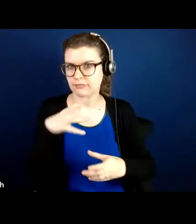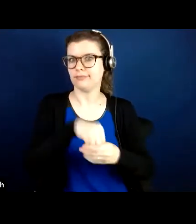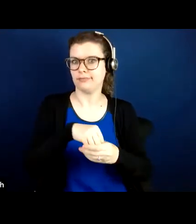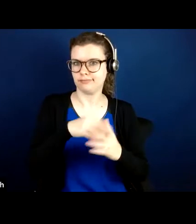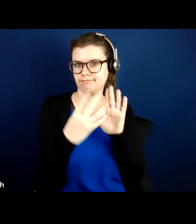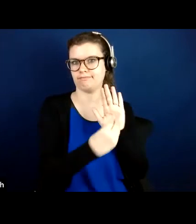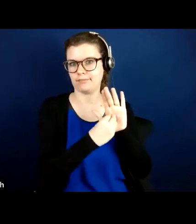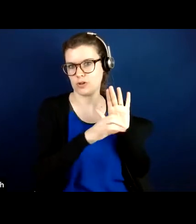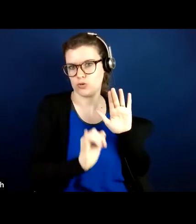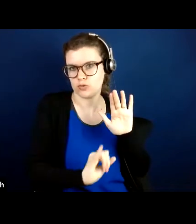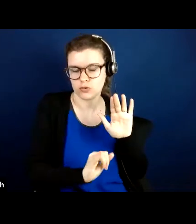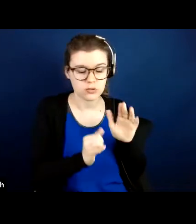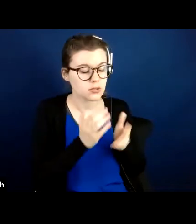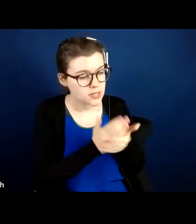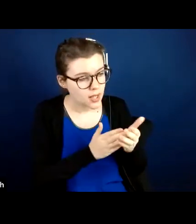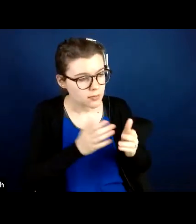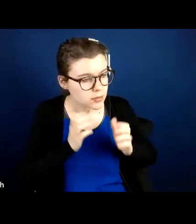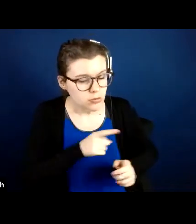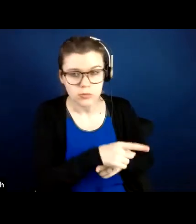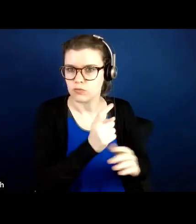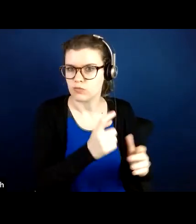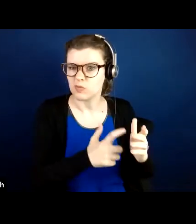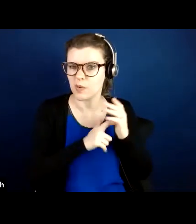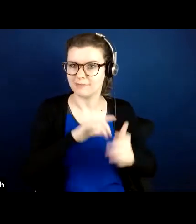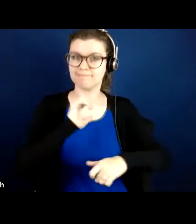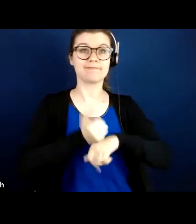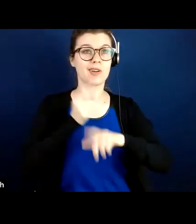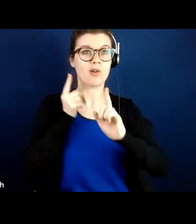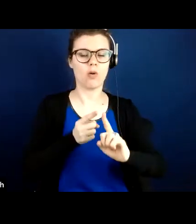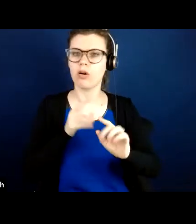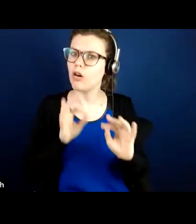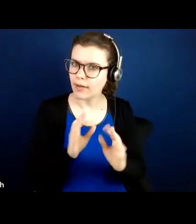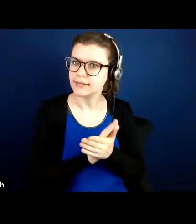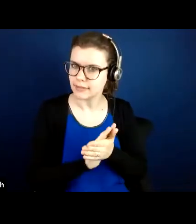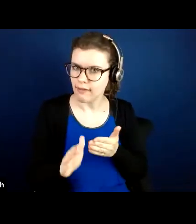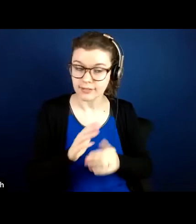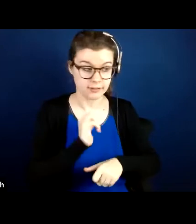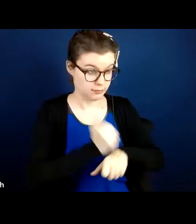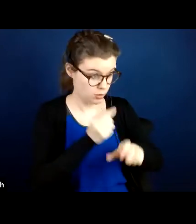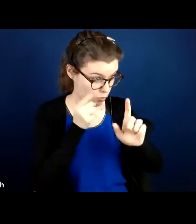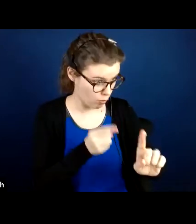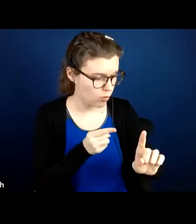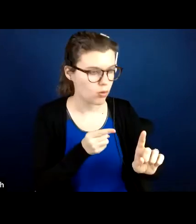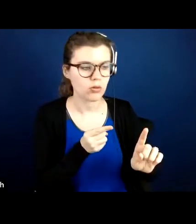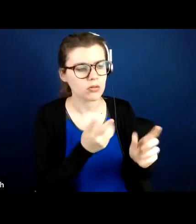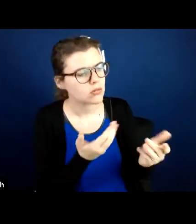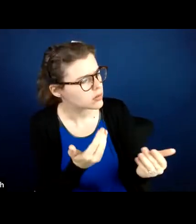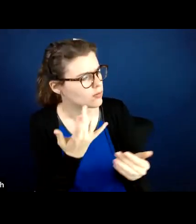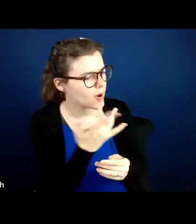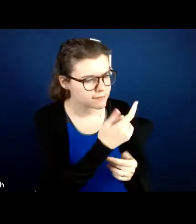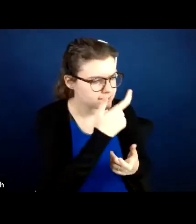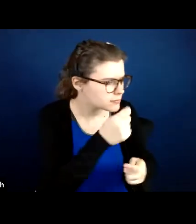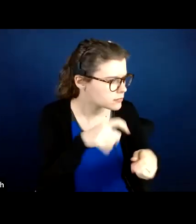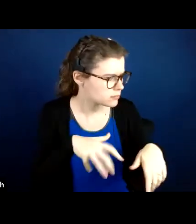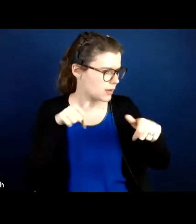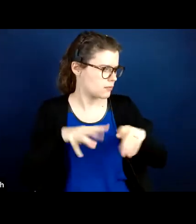are asked to set a goal, which is a really nice sort of segue into maybe why they want to attend the workshop or what they might